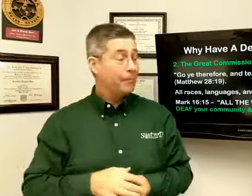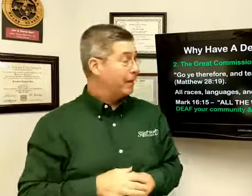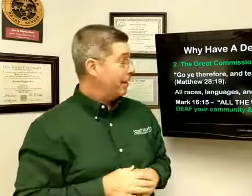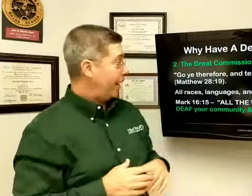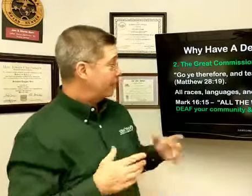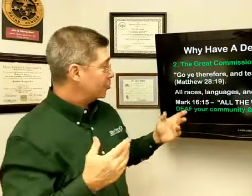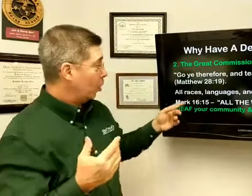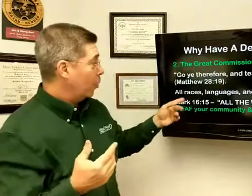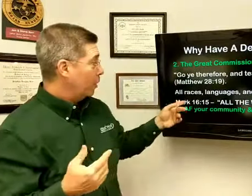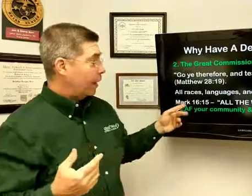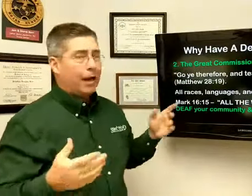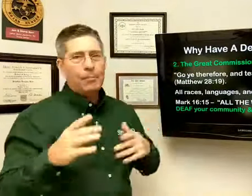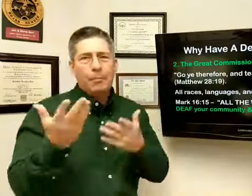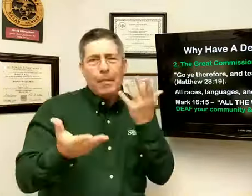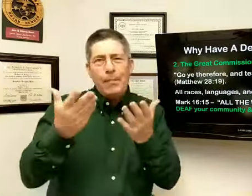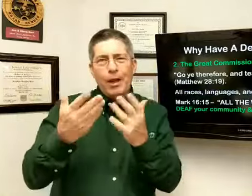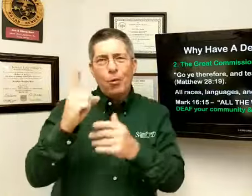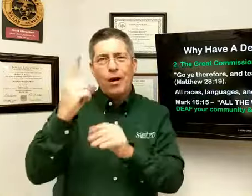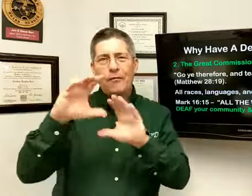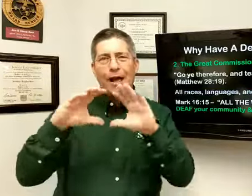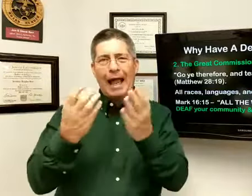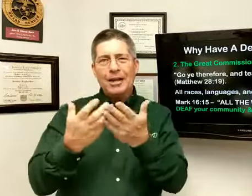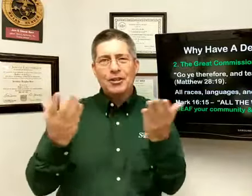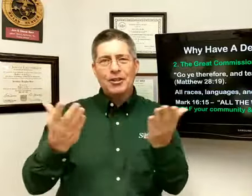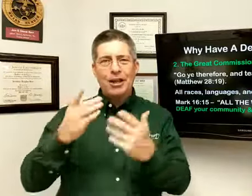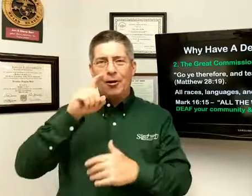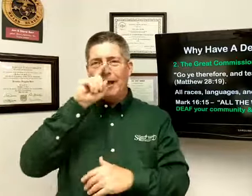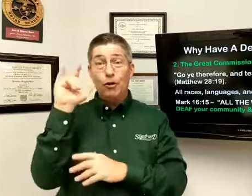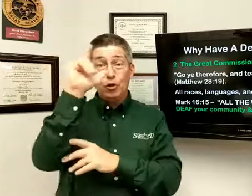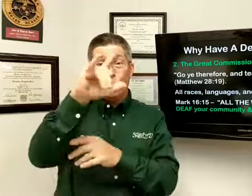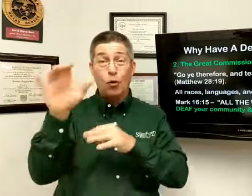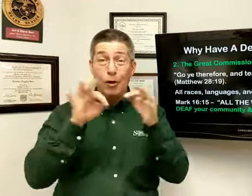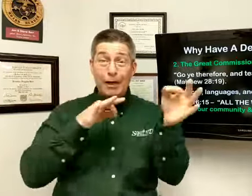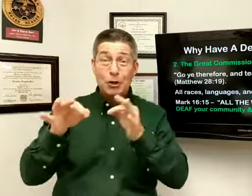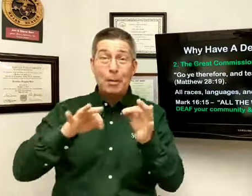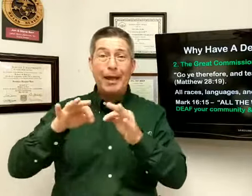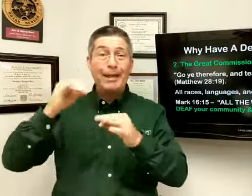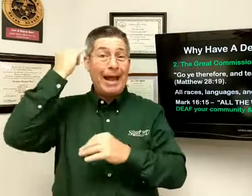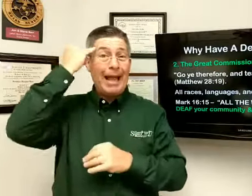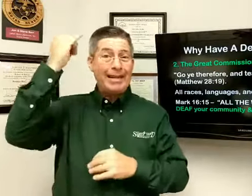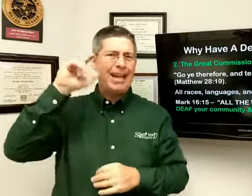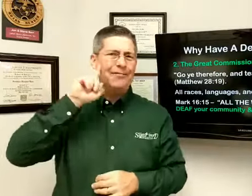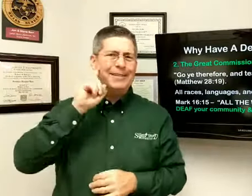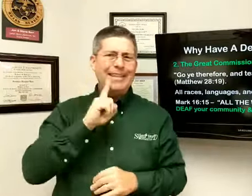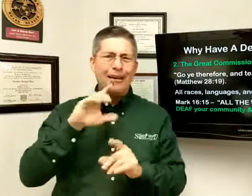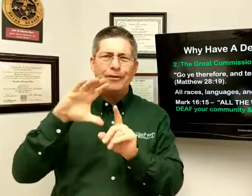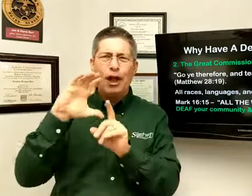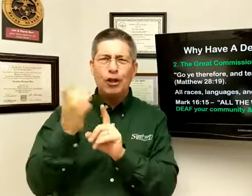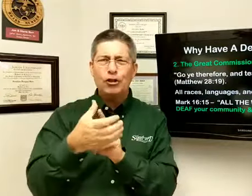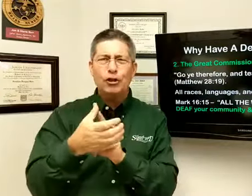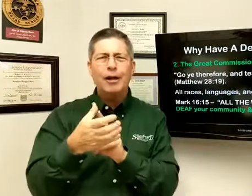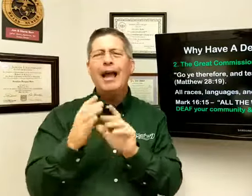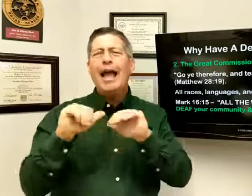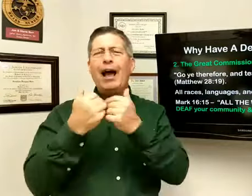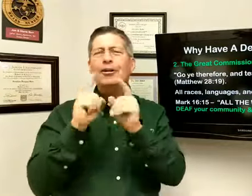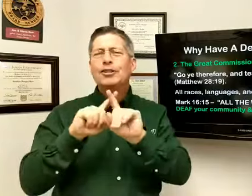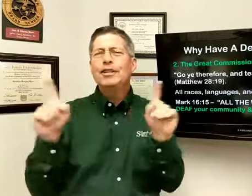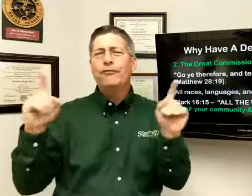And so, maybe in one of our classes here on Eagle Soar, we'll explain that idea of deaf culture. How it's different